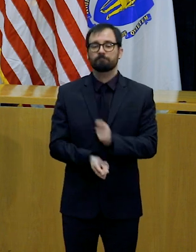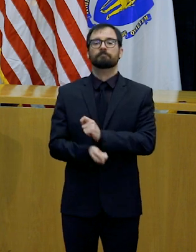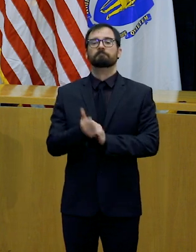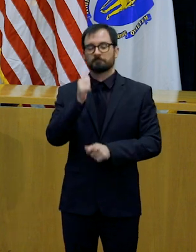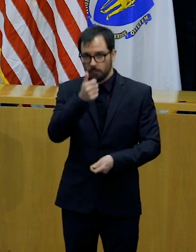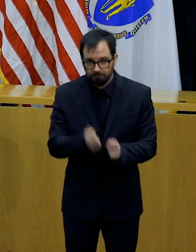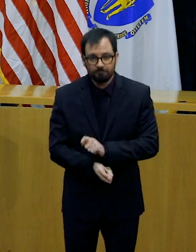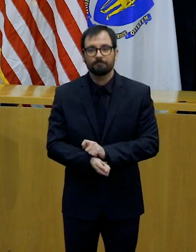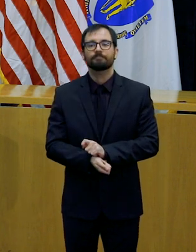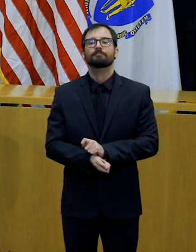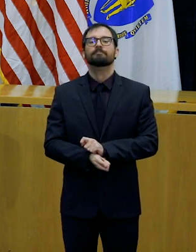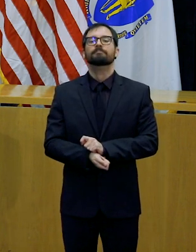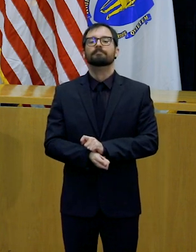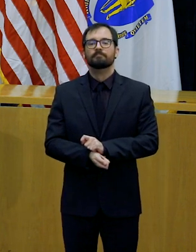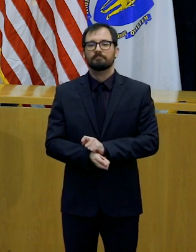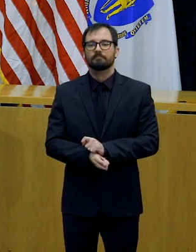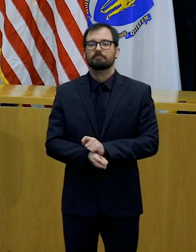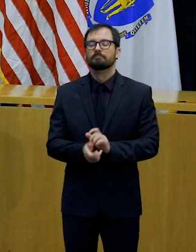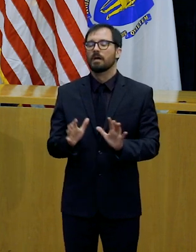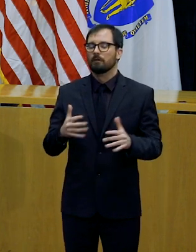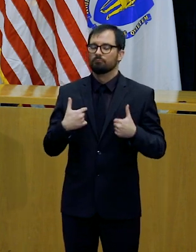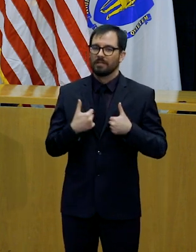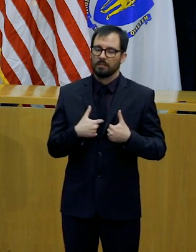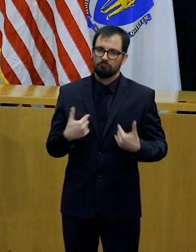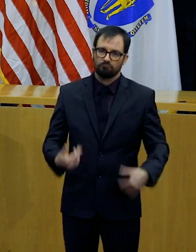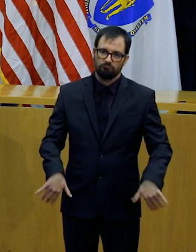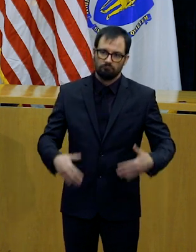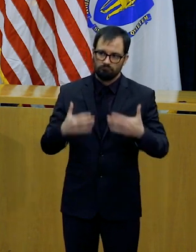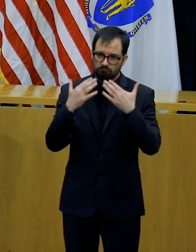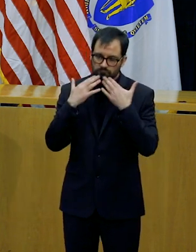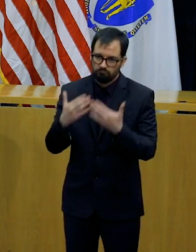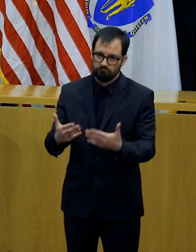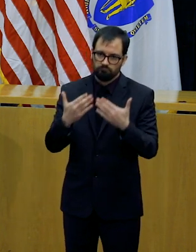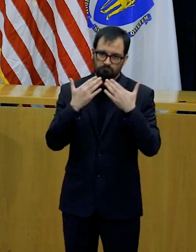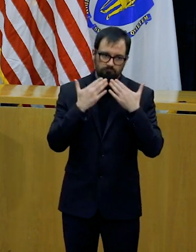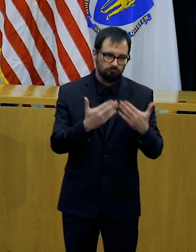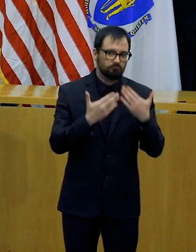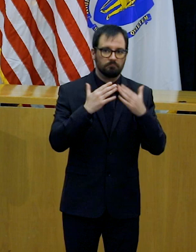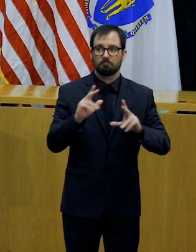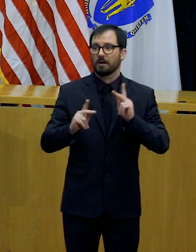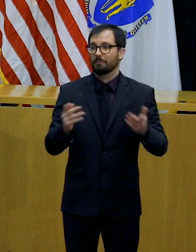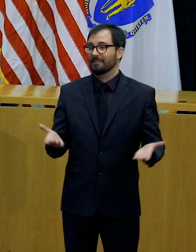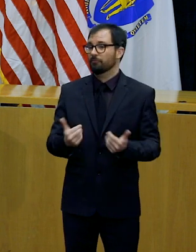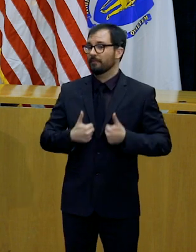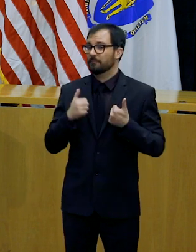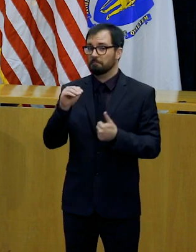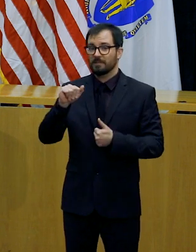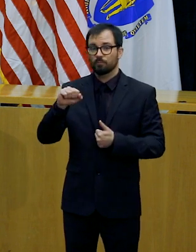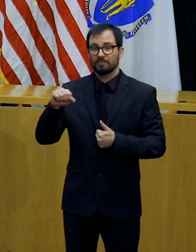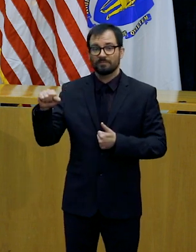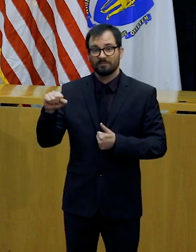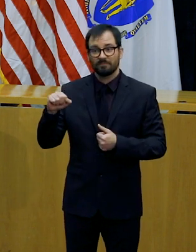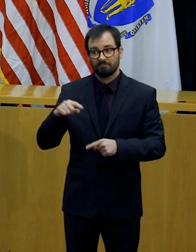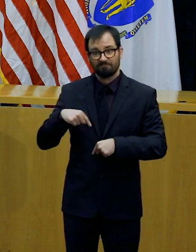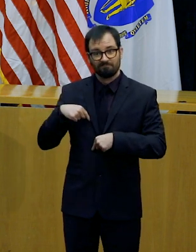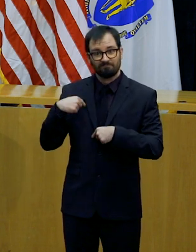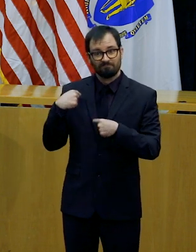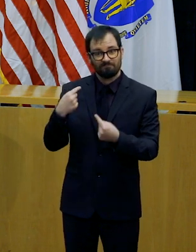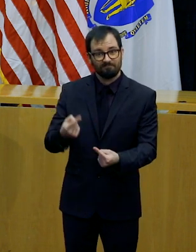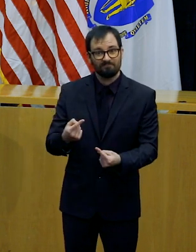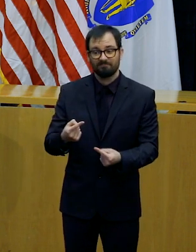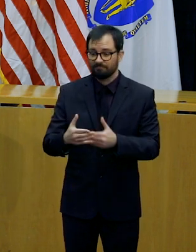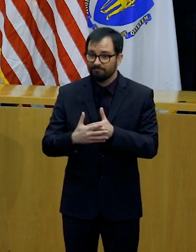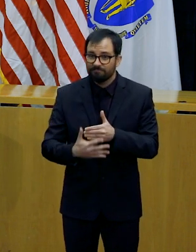that the residents of the Commonwealth of Massachusetts have brought determination, guile, creativity,